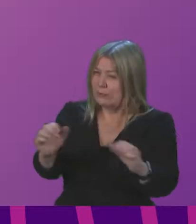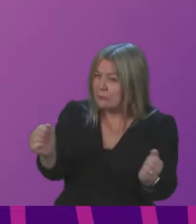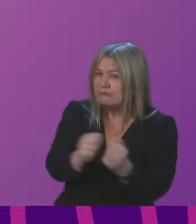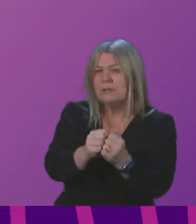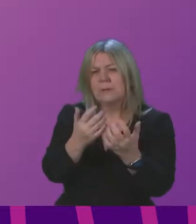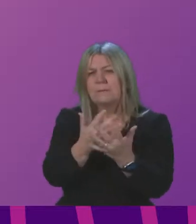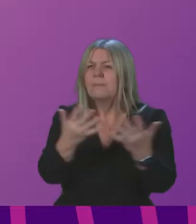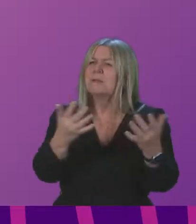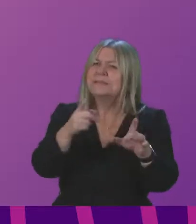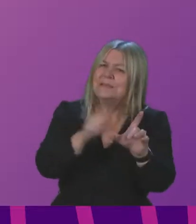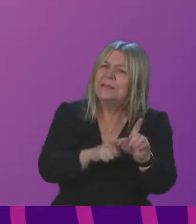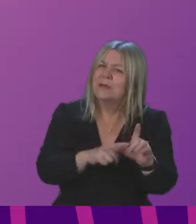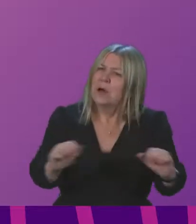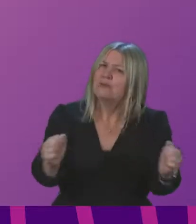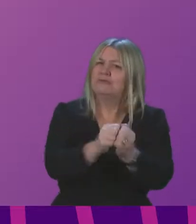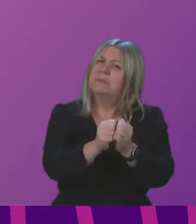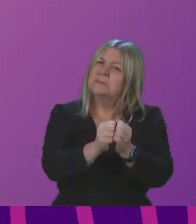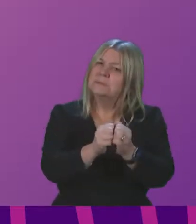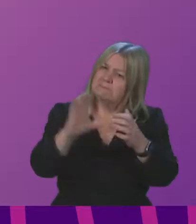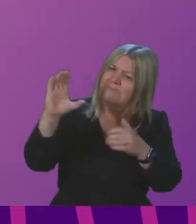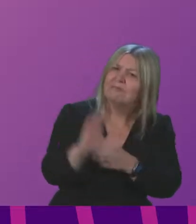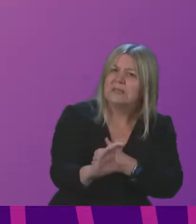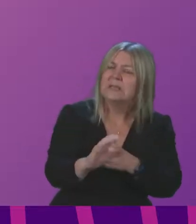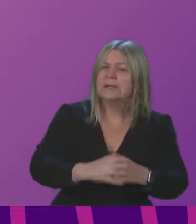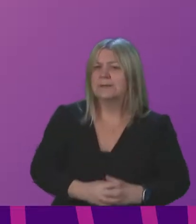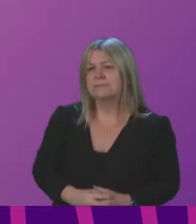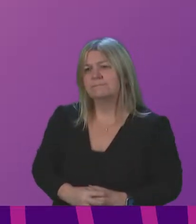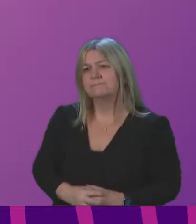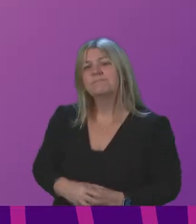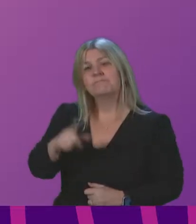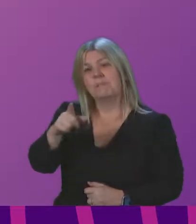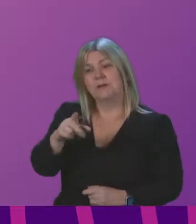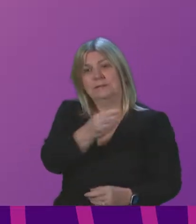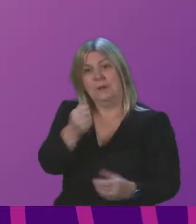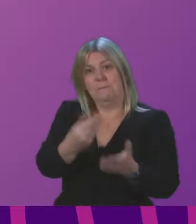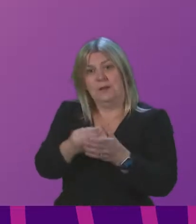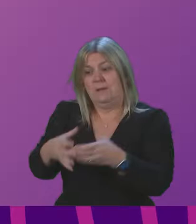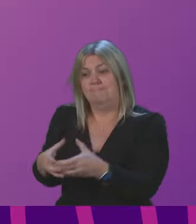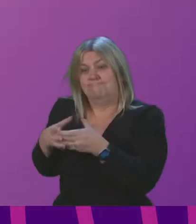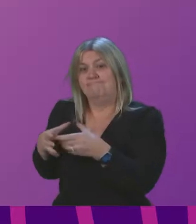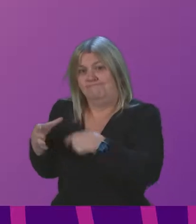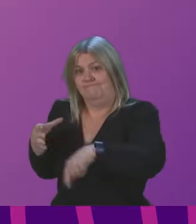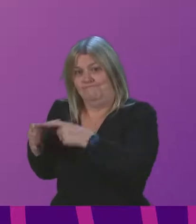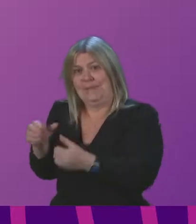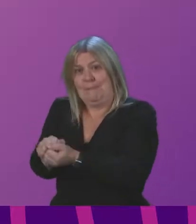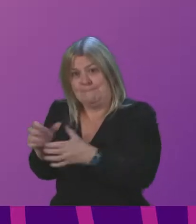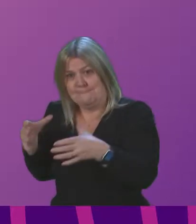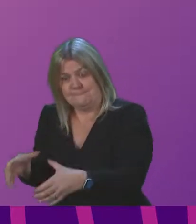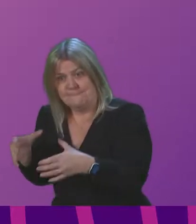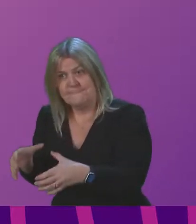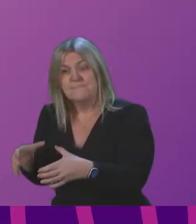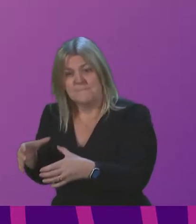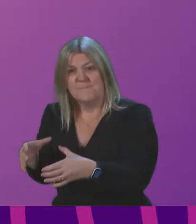Witnesses also raised concerns with us about the extent of ring-fencing and the constraints they place on local